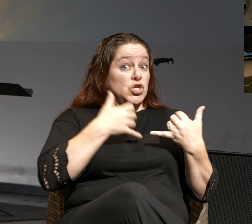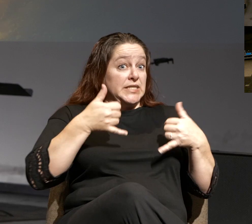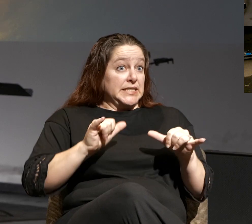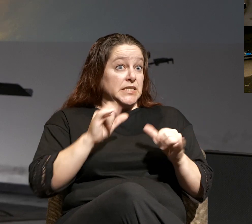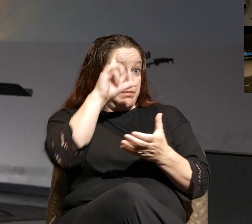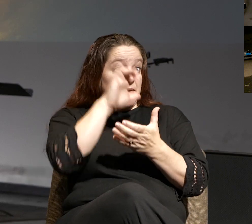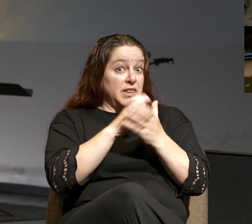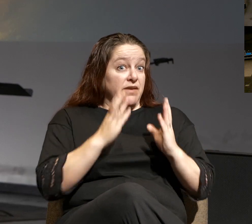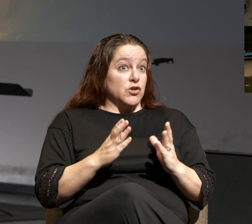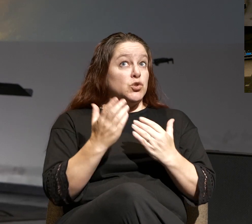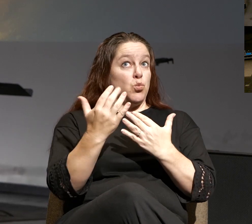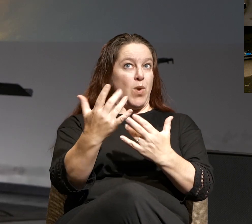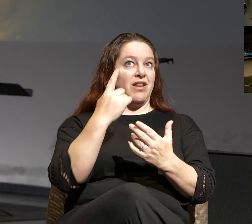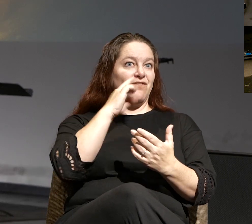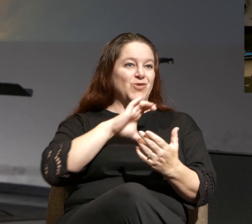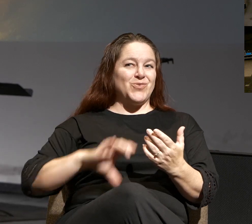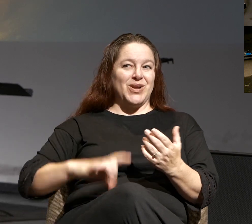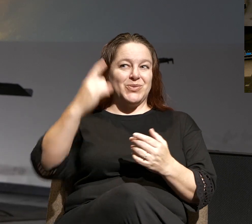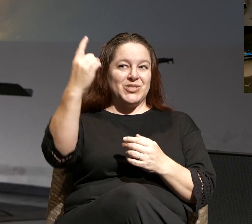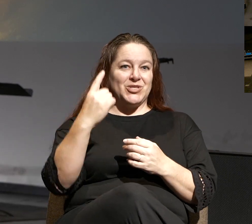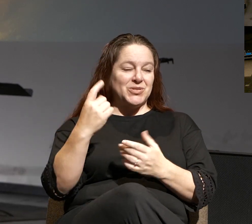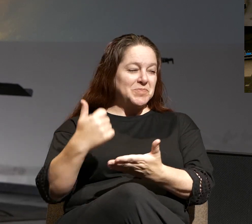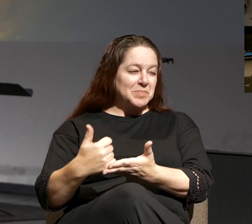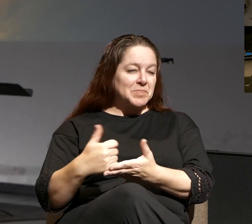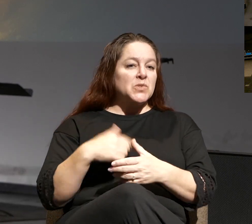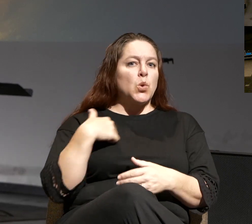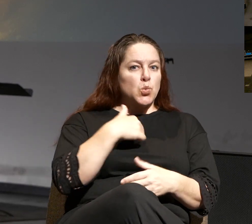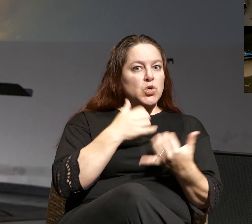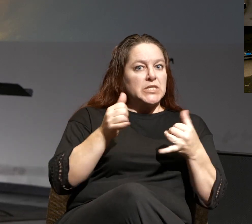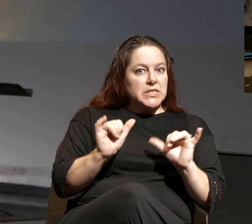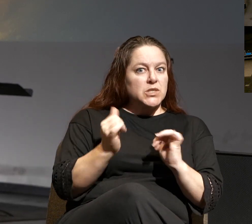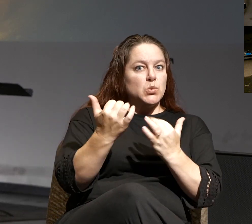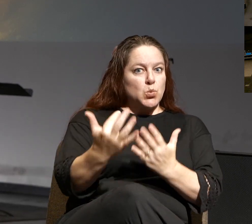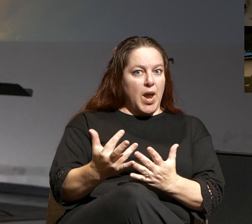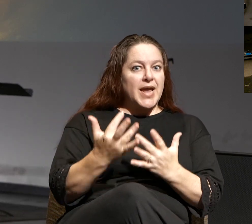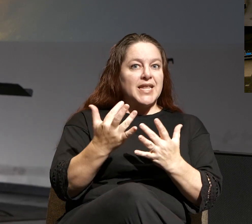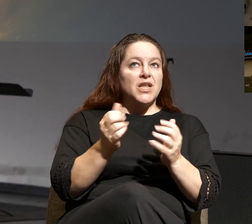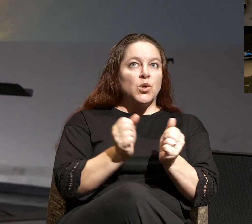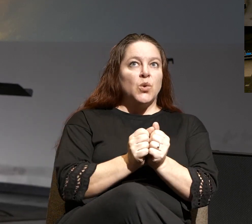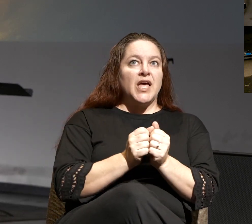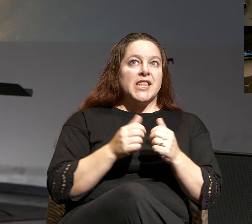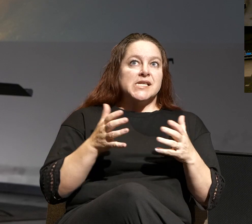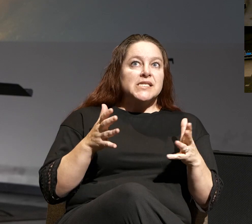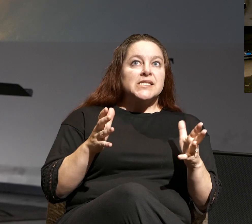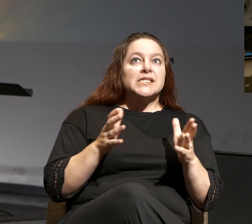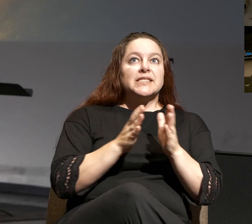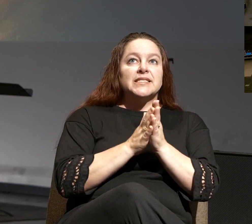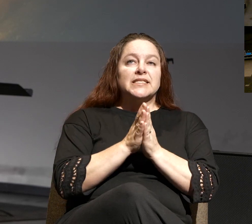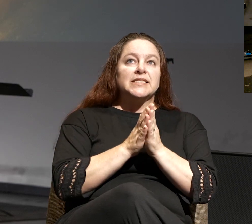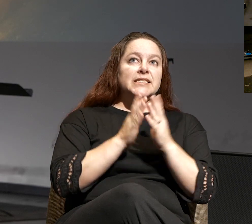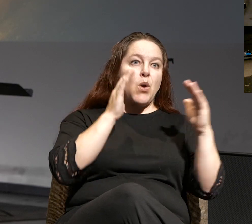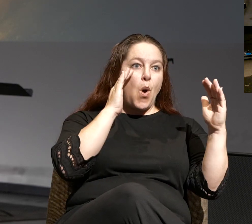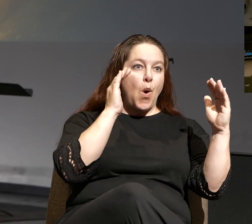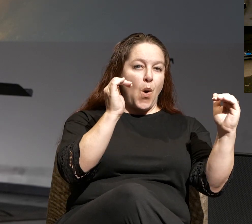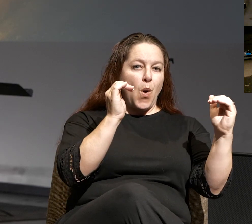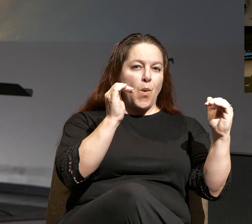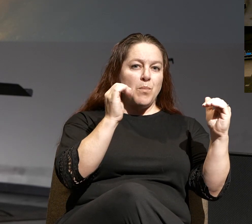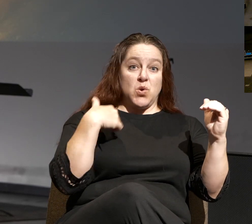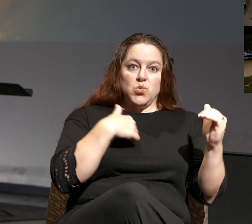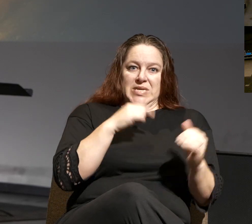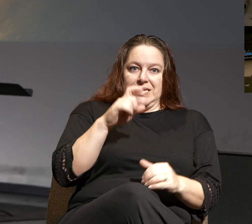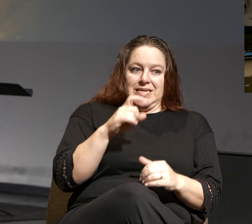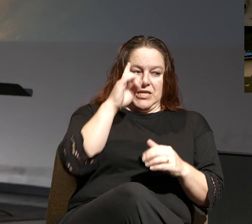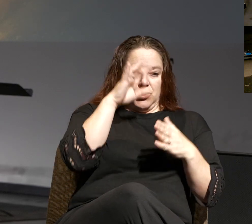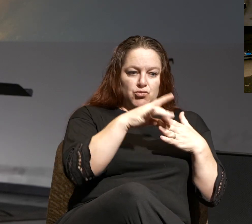awaiting Christ's return. We are waiting with an anxiousness and a hope, and we're looking for direction